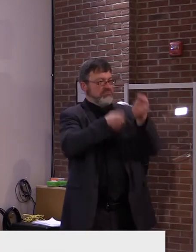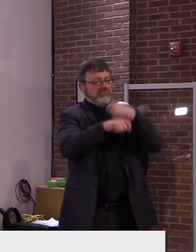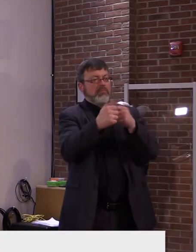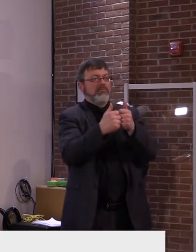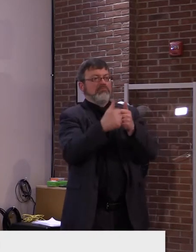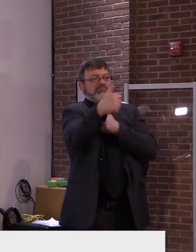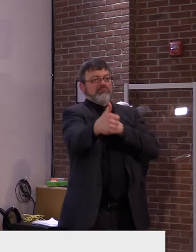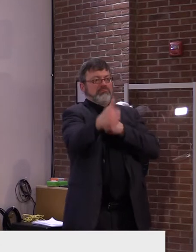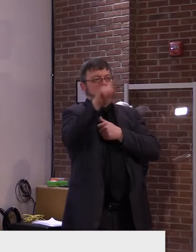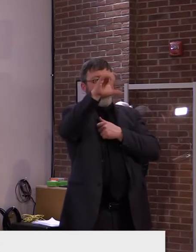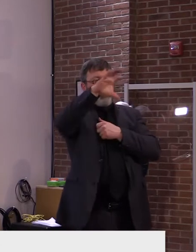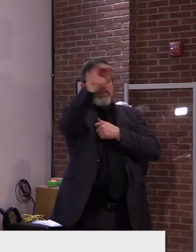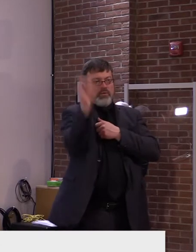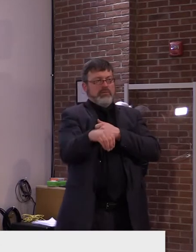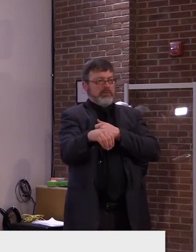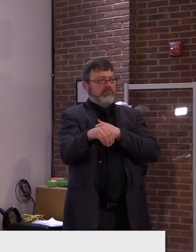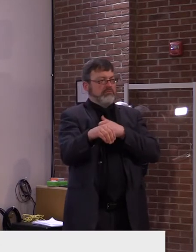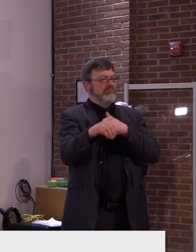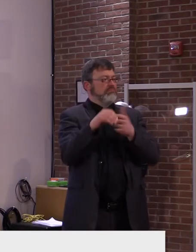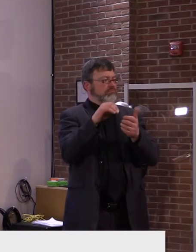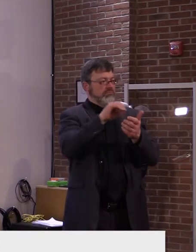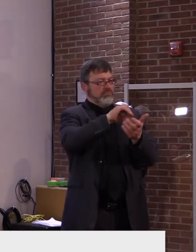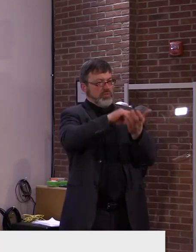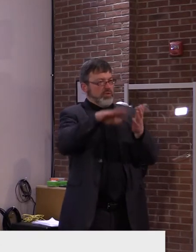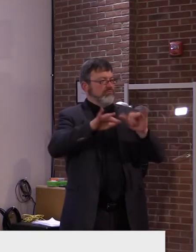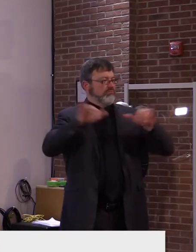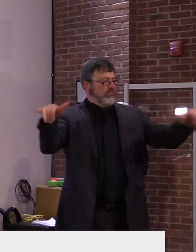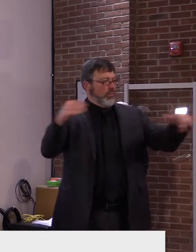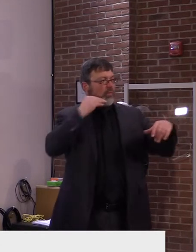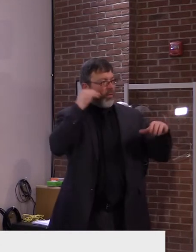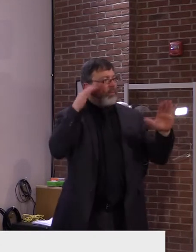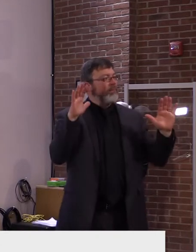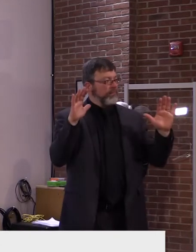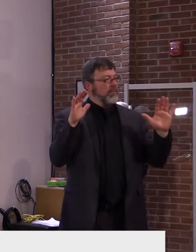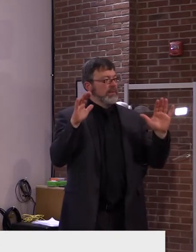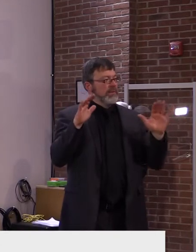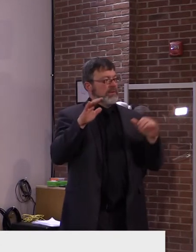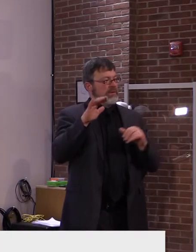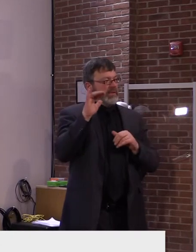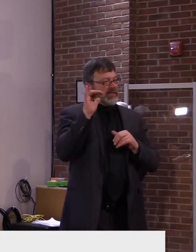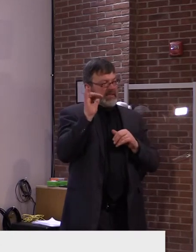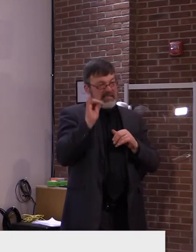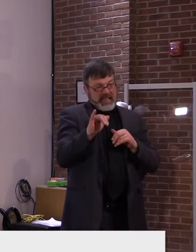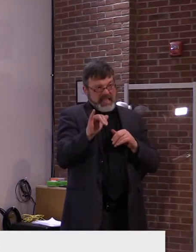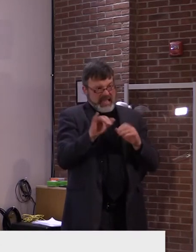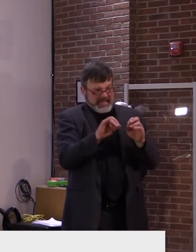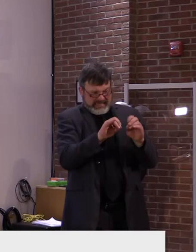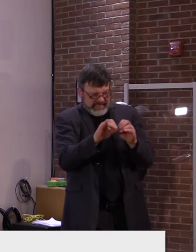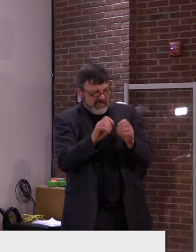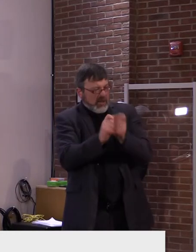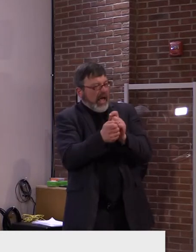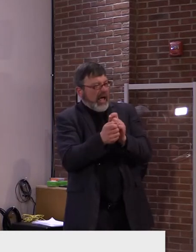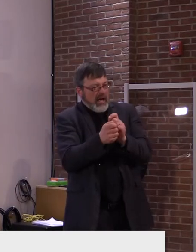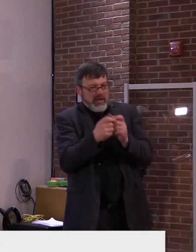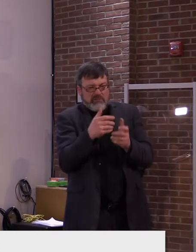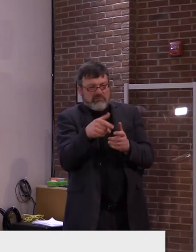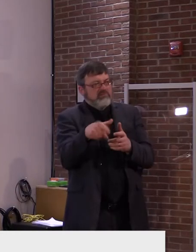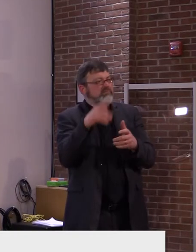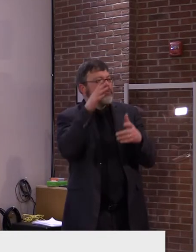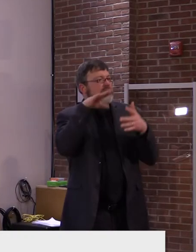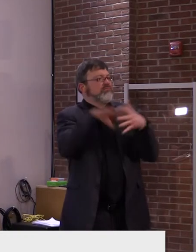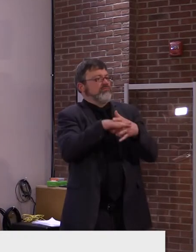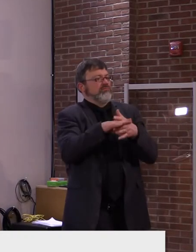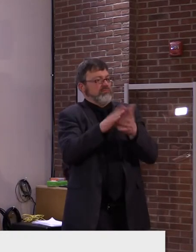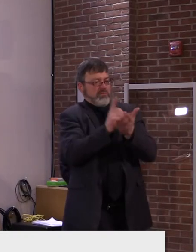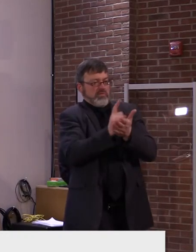a variety of reasons, some public health-related and some pragmatic and necessary, such as staffing issues